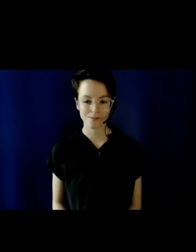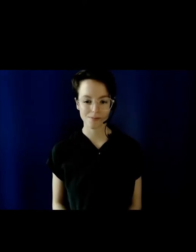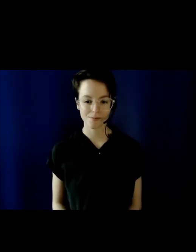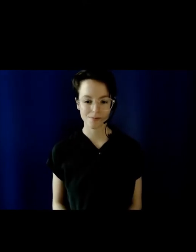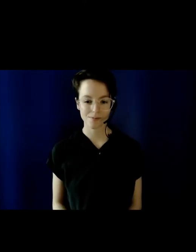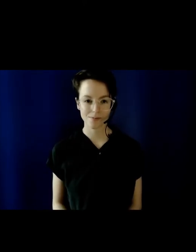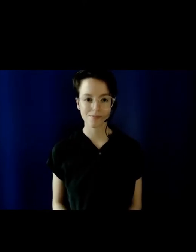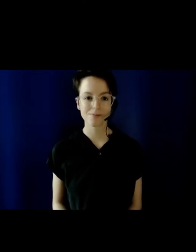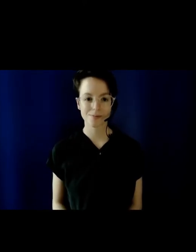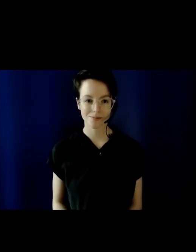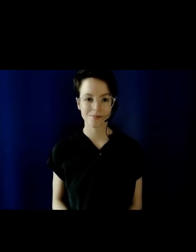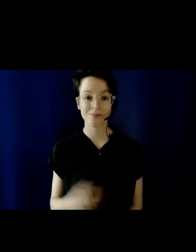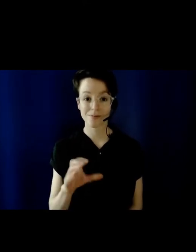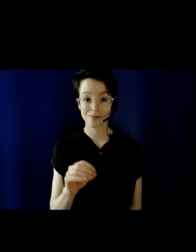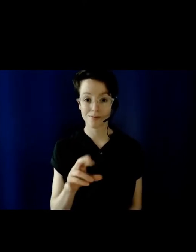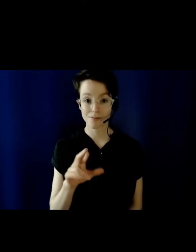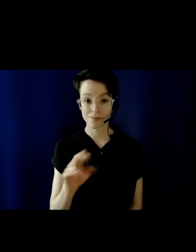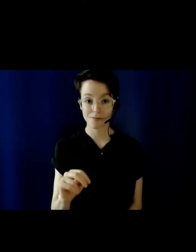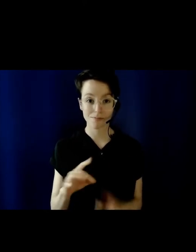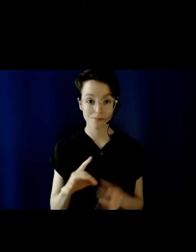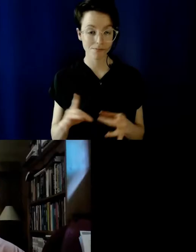All right, shall we go ahead and get started?